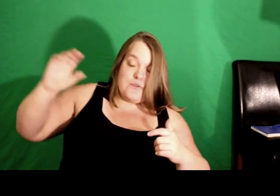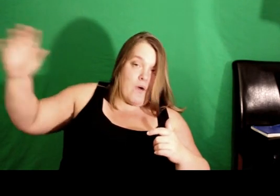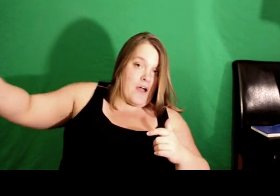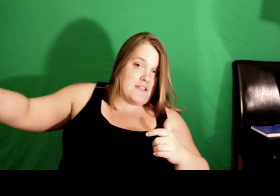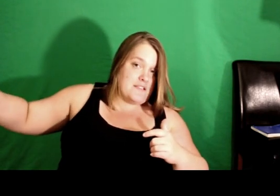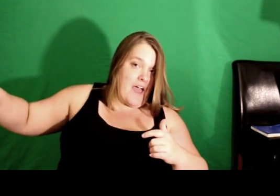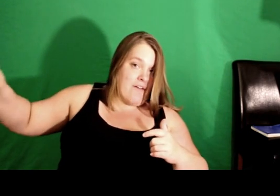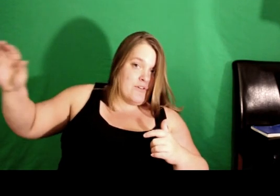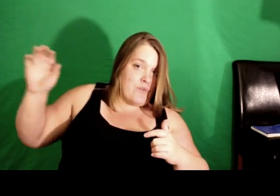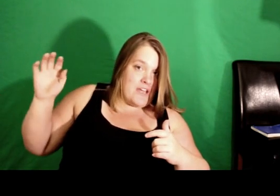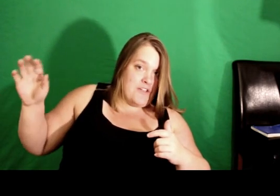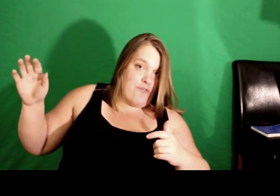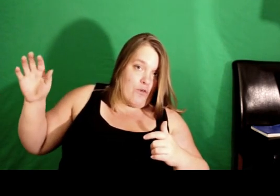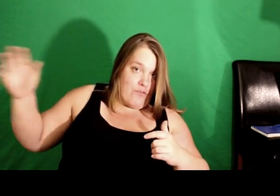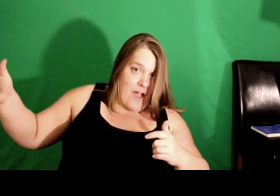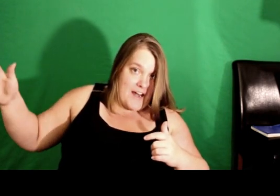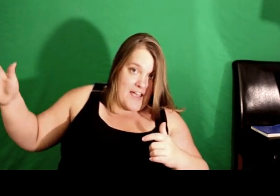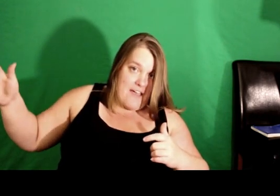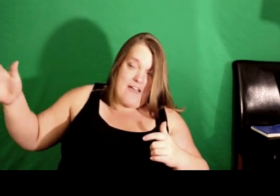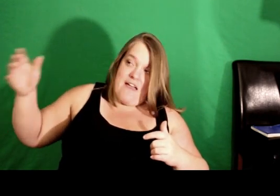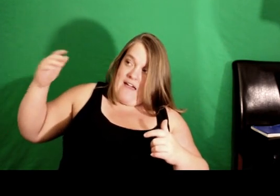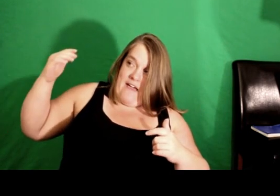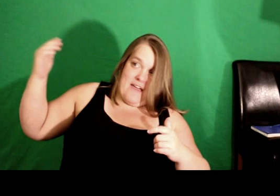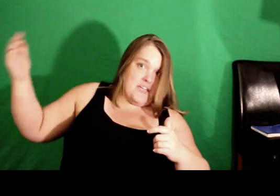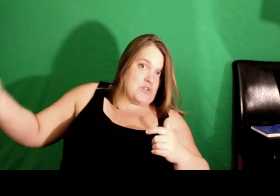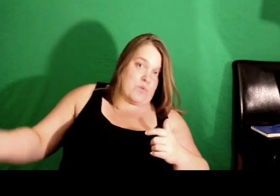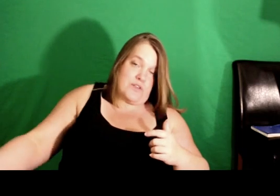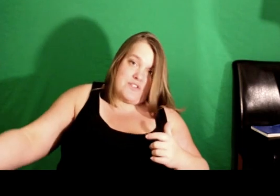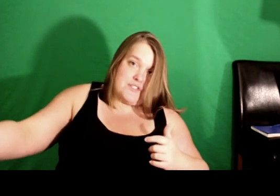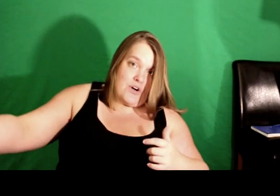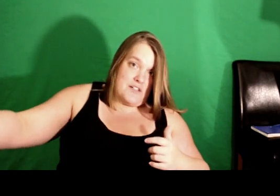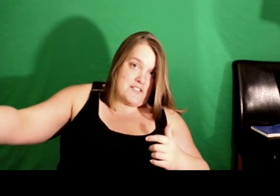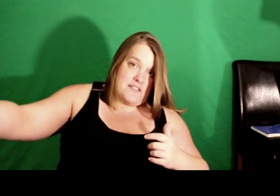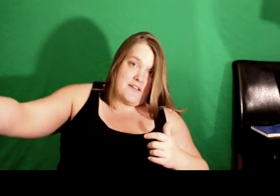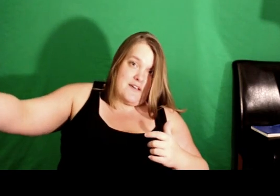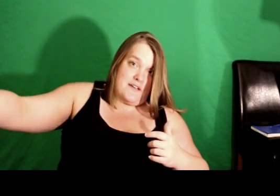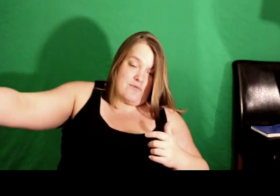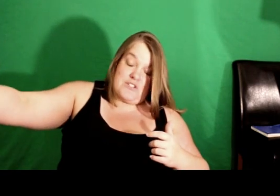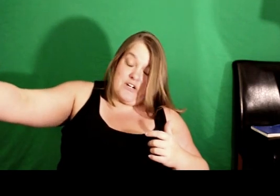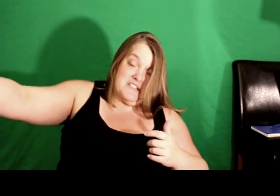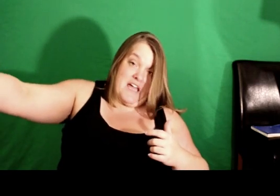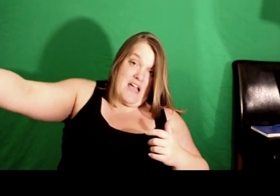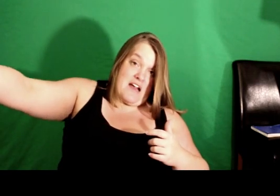Otherwise, have it ready for Friday and we'll start. We'll start there.